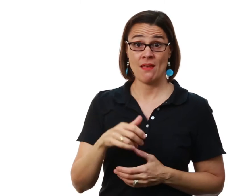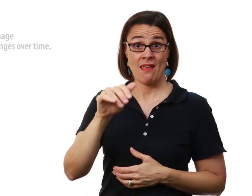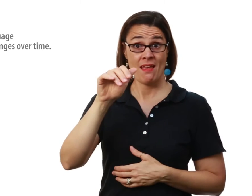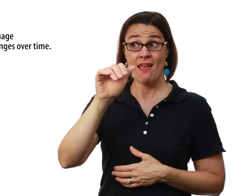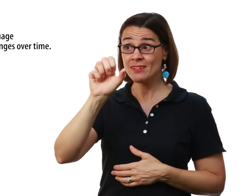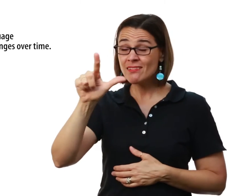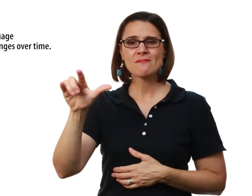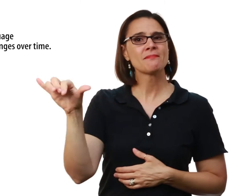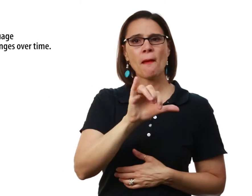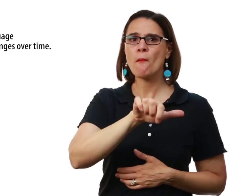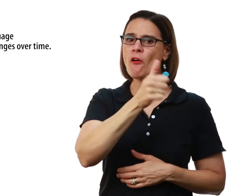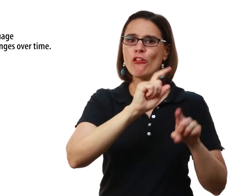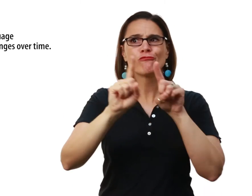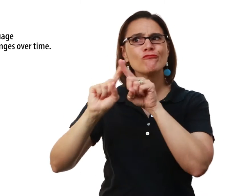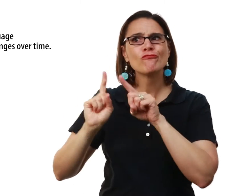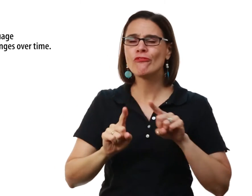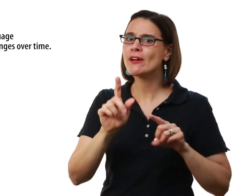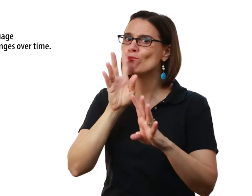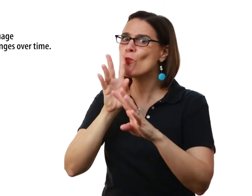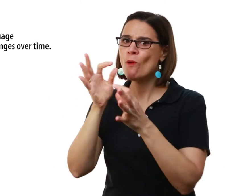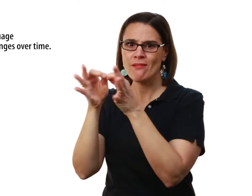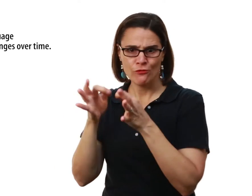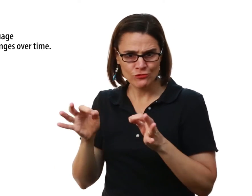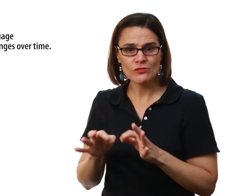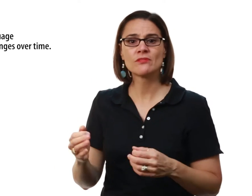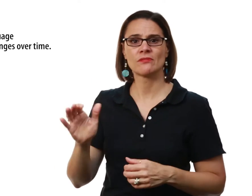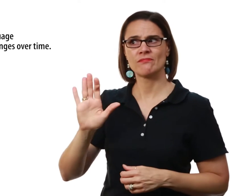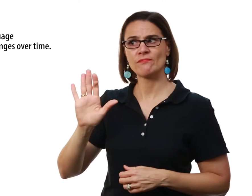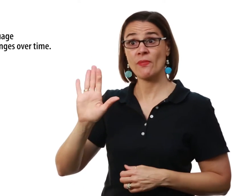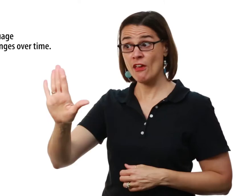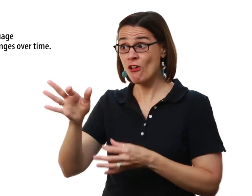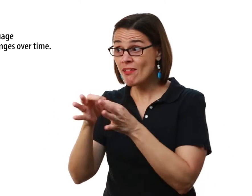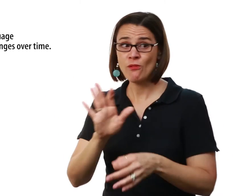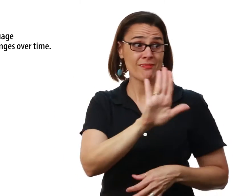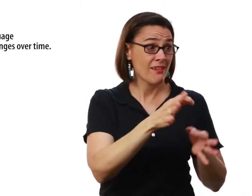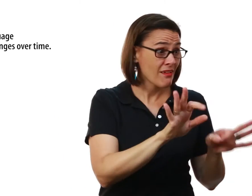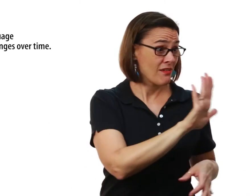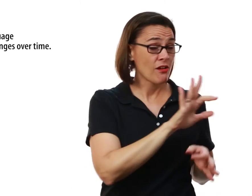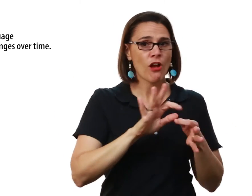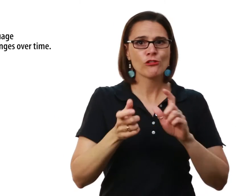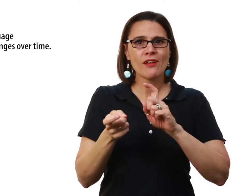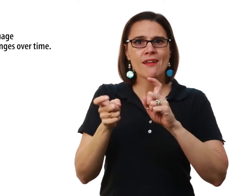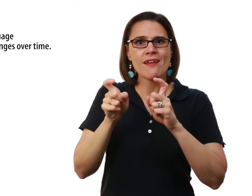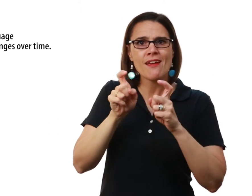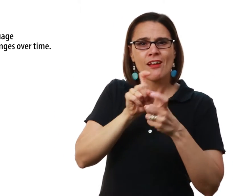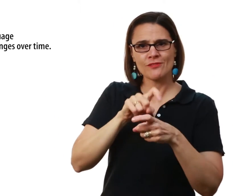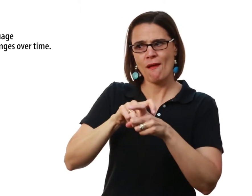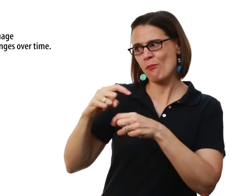ASL is just like other languages, just like spoken languages Each of these languages change and grow